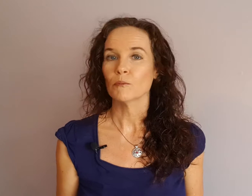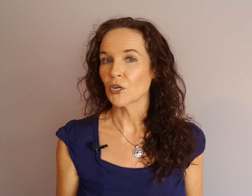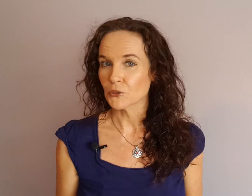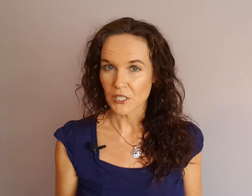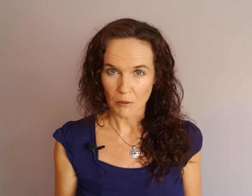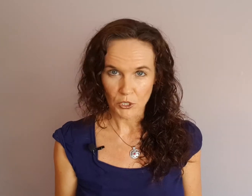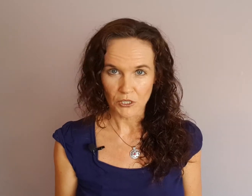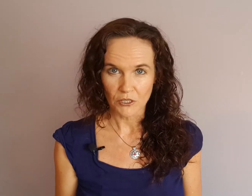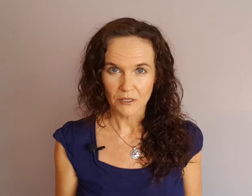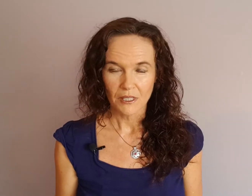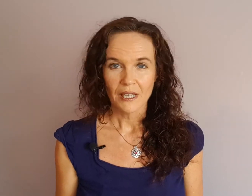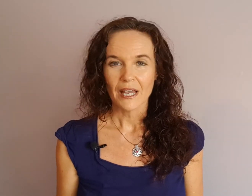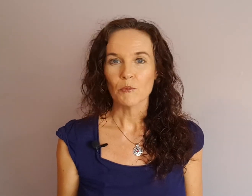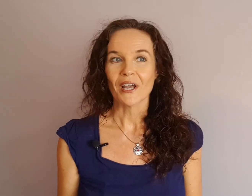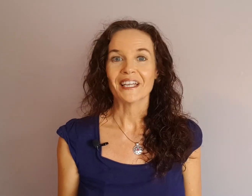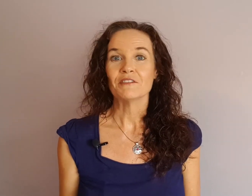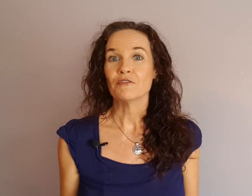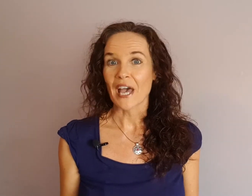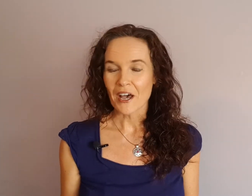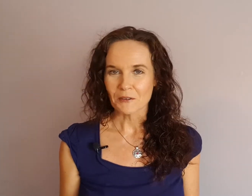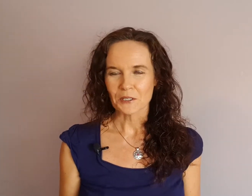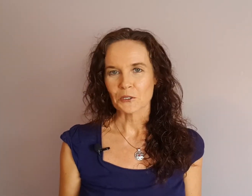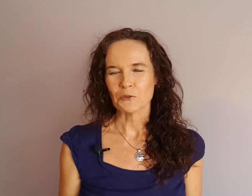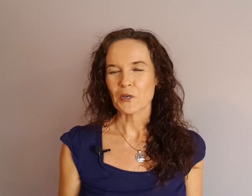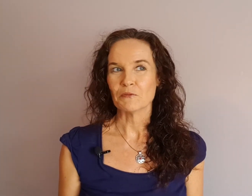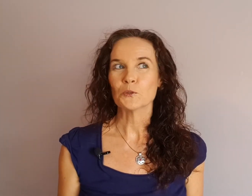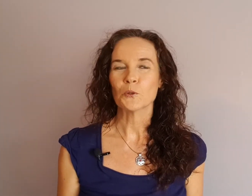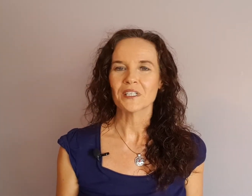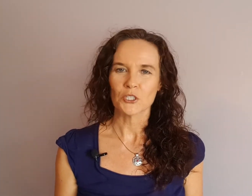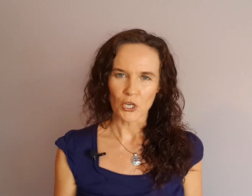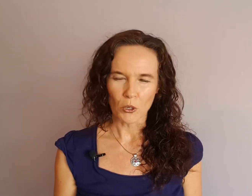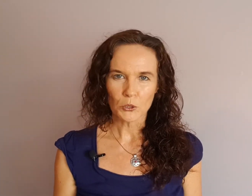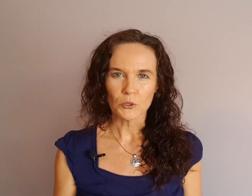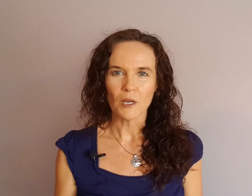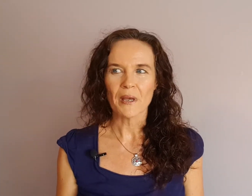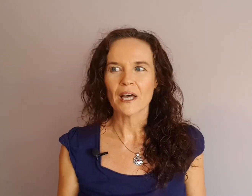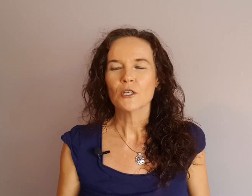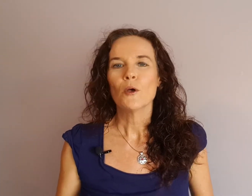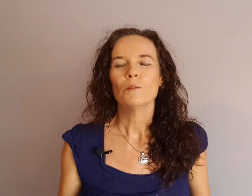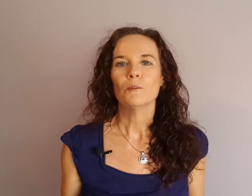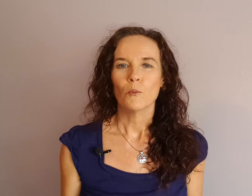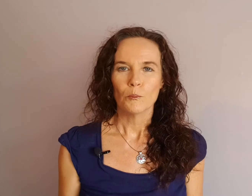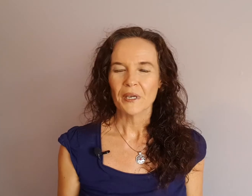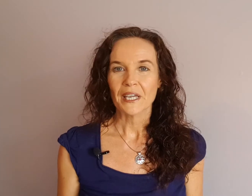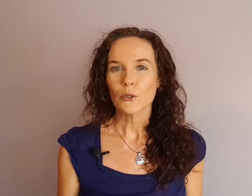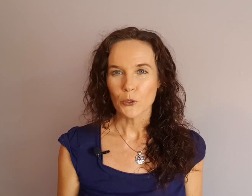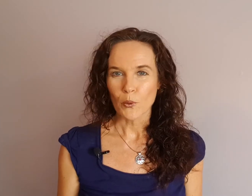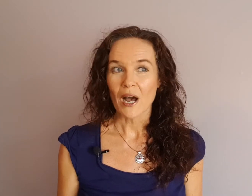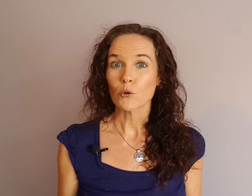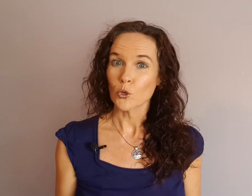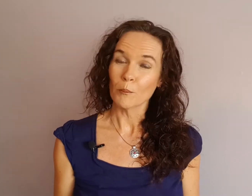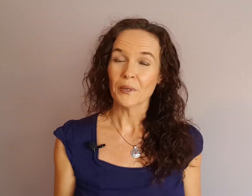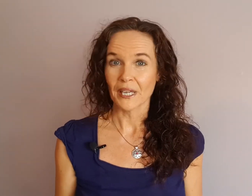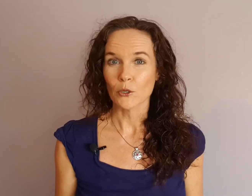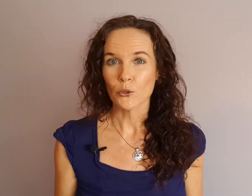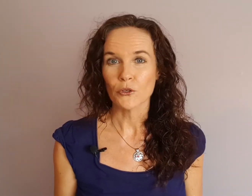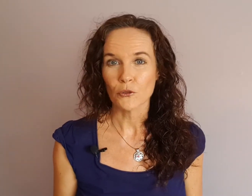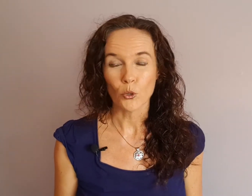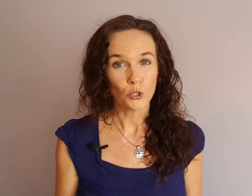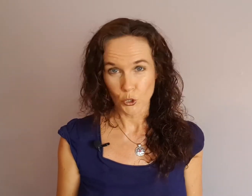by your assumptions and by any vows that you have took in childhood about being who you are or not being who you thought you